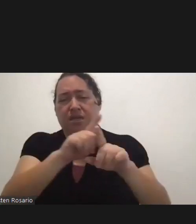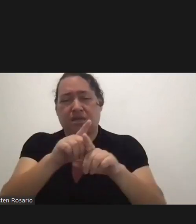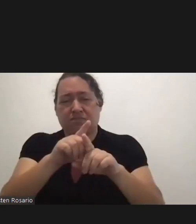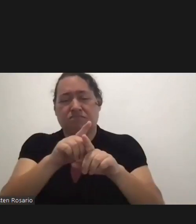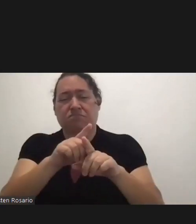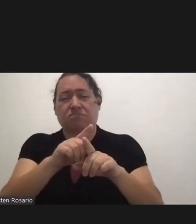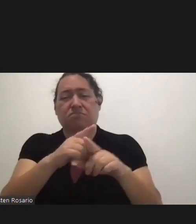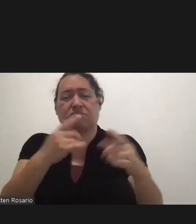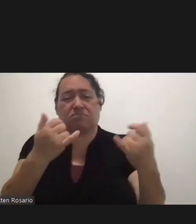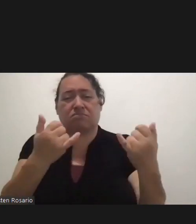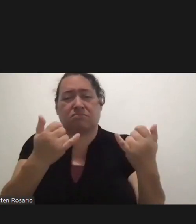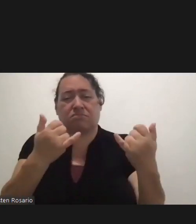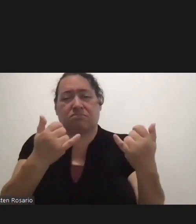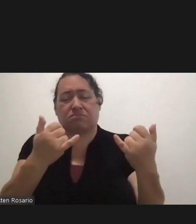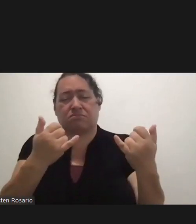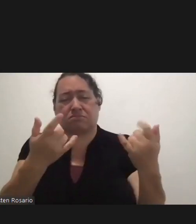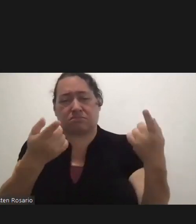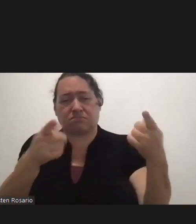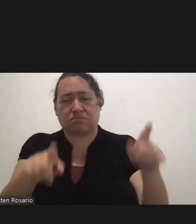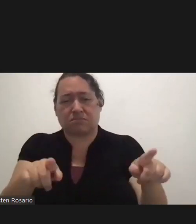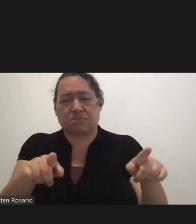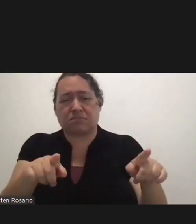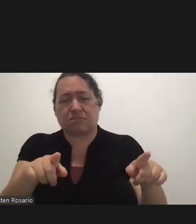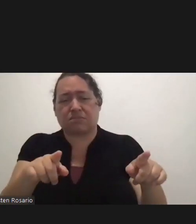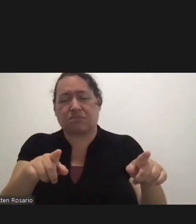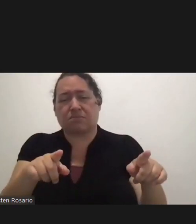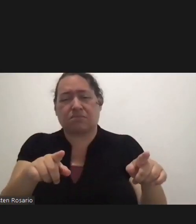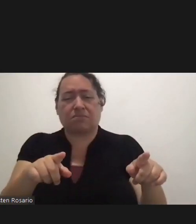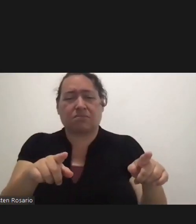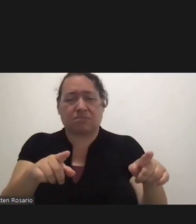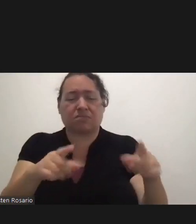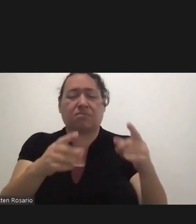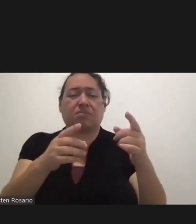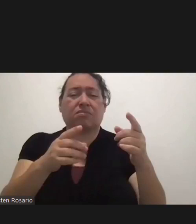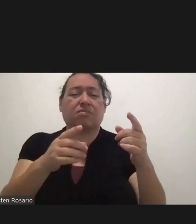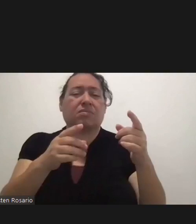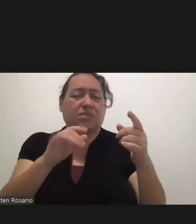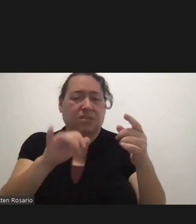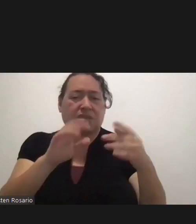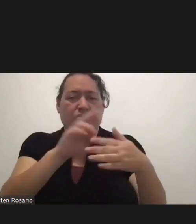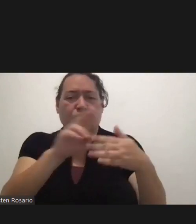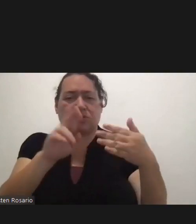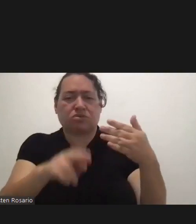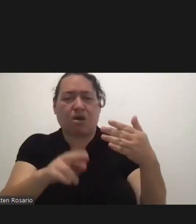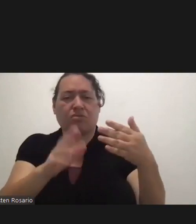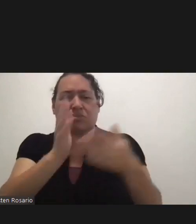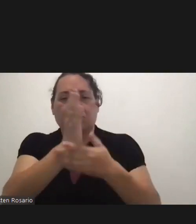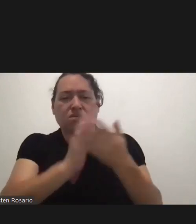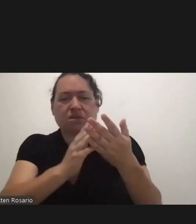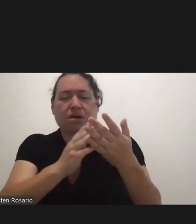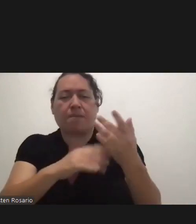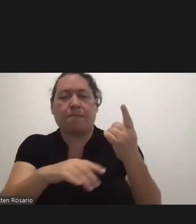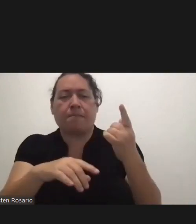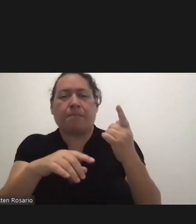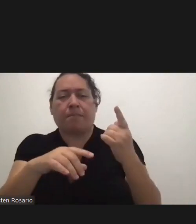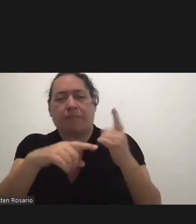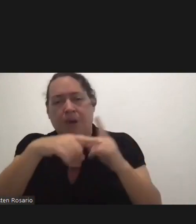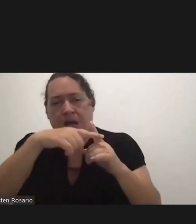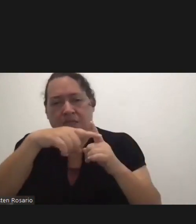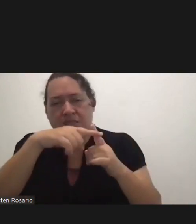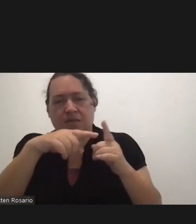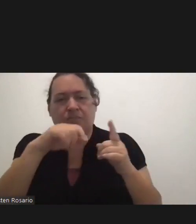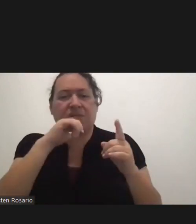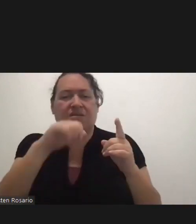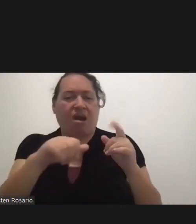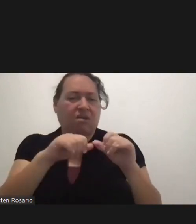it did it did result in some positives, but not a sustained positive, which we felt